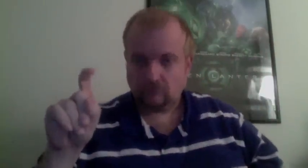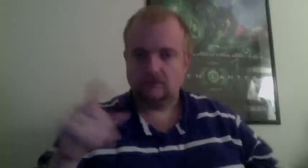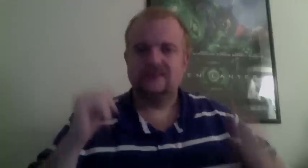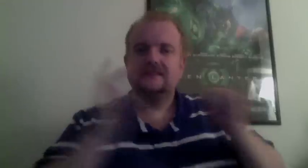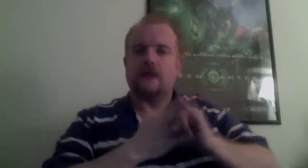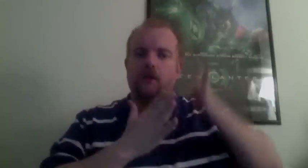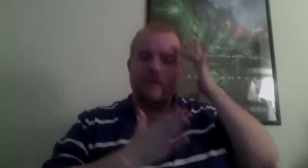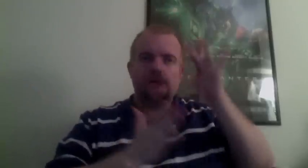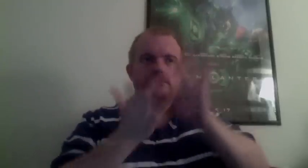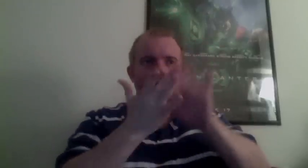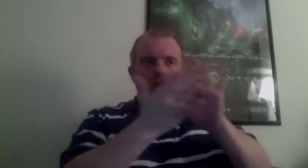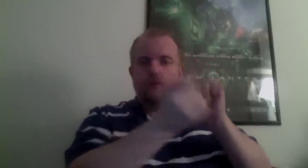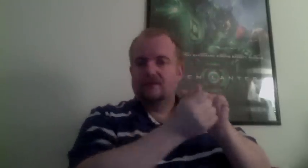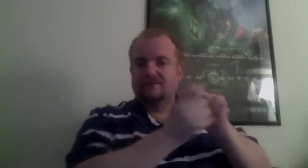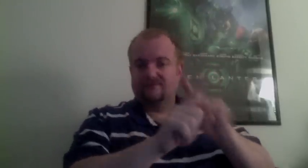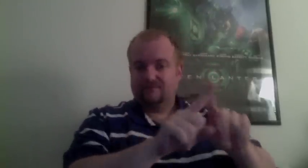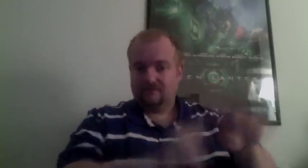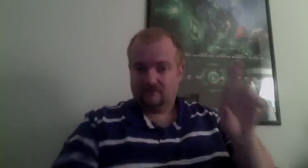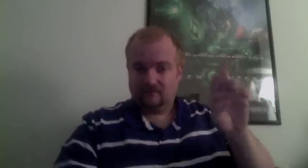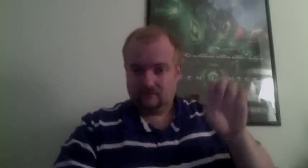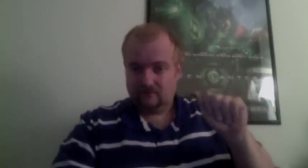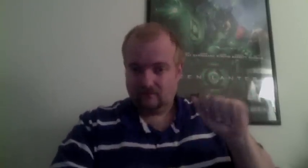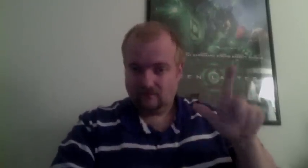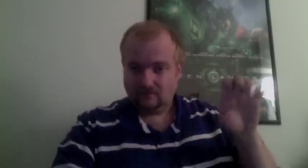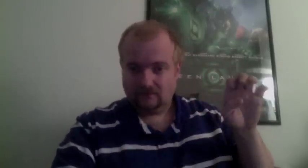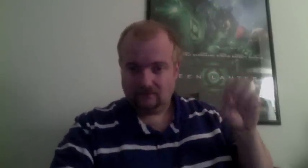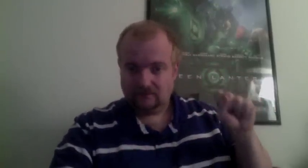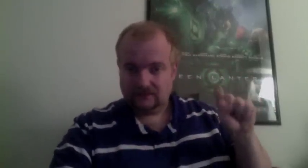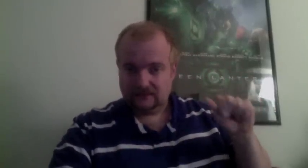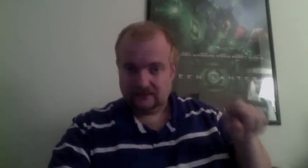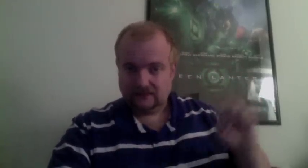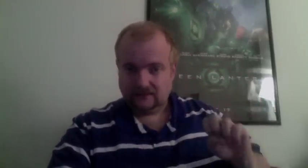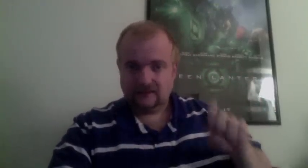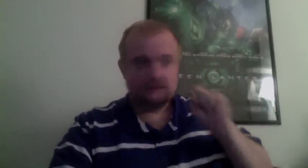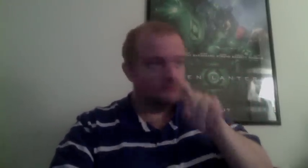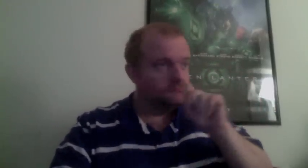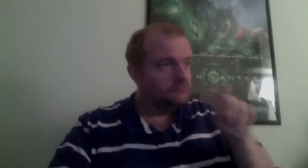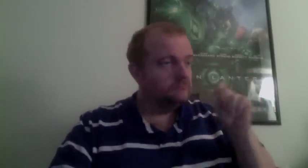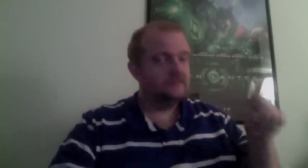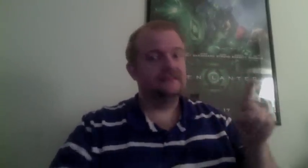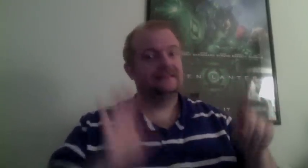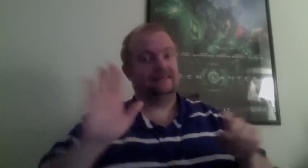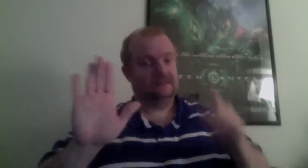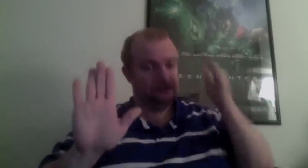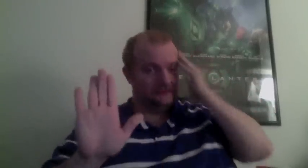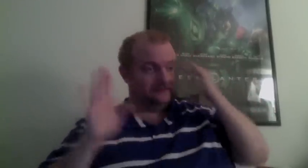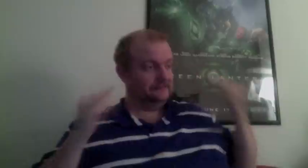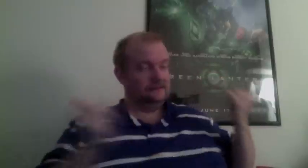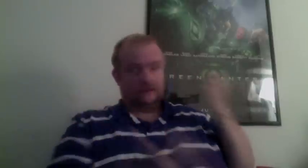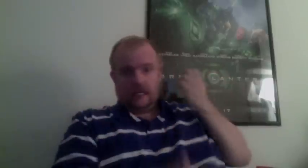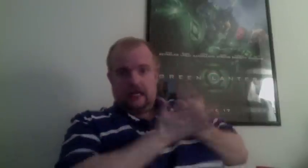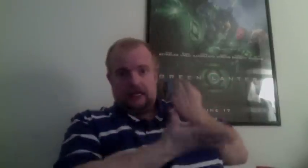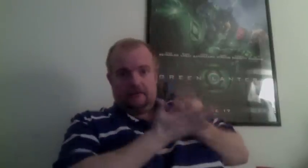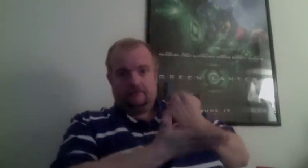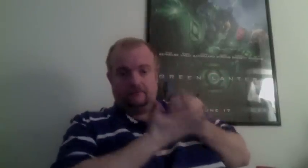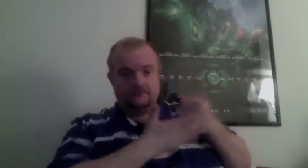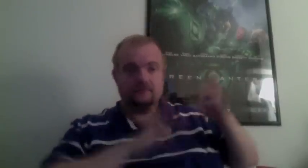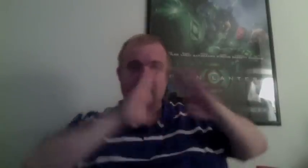update its technology and military hardware. While the F-18 has proven to be one of the best fighters on the planet, its operational days